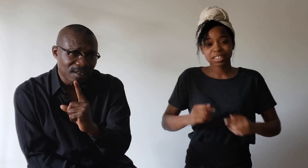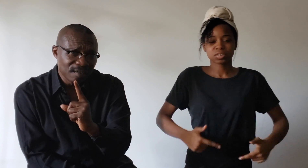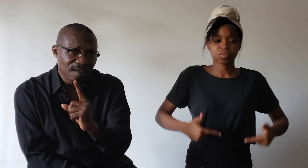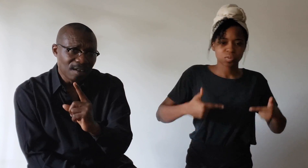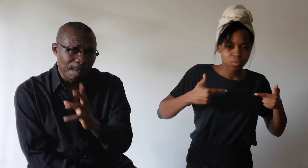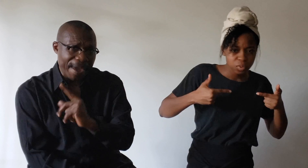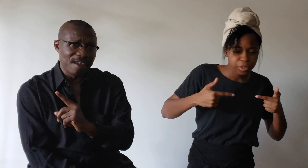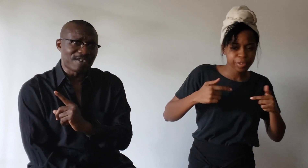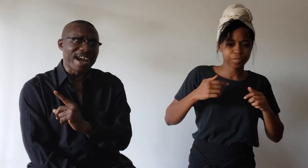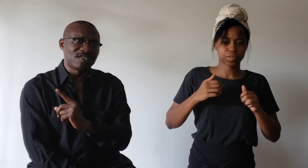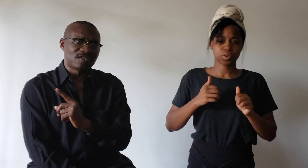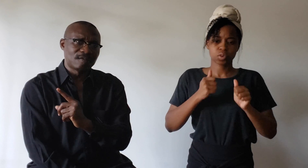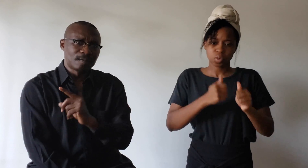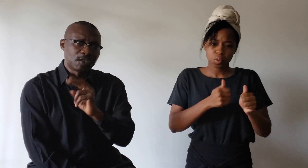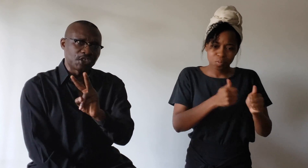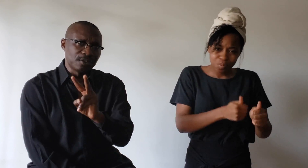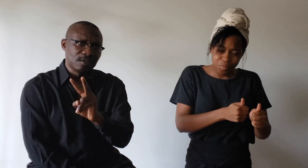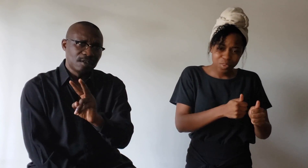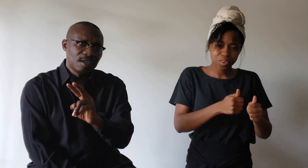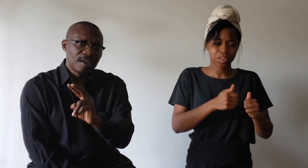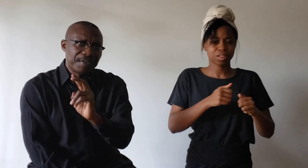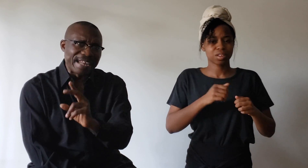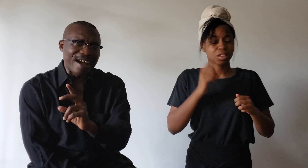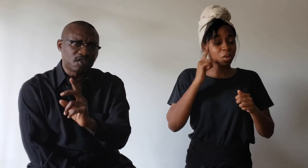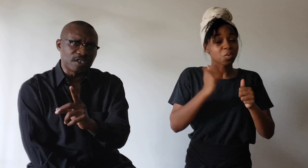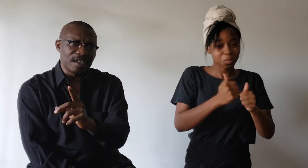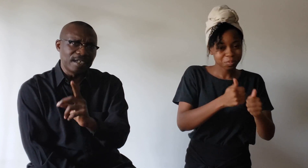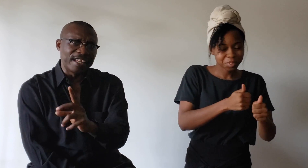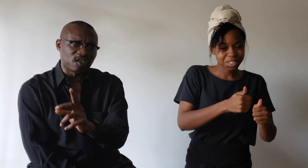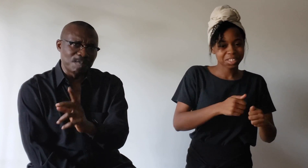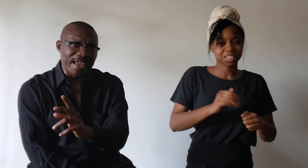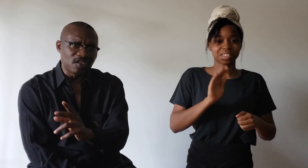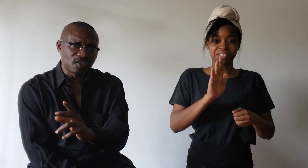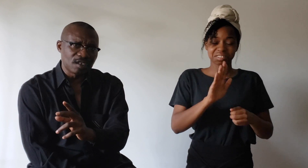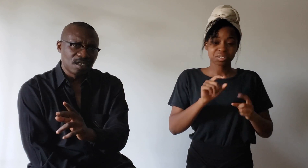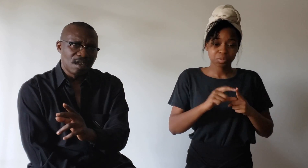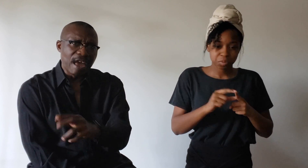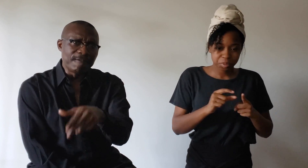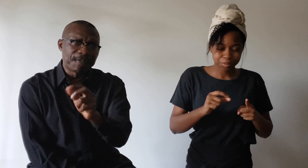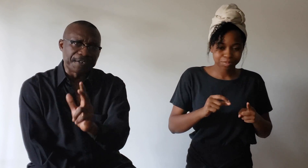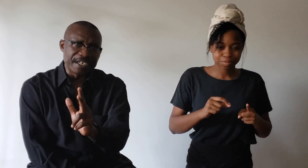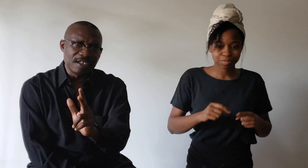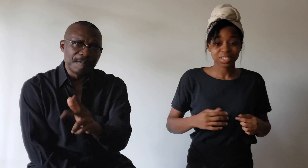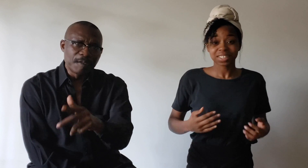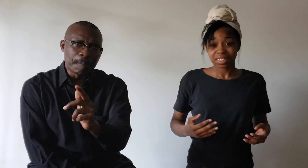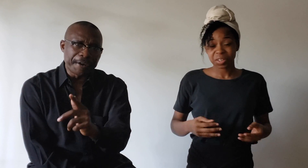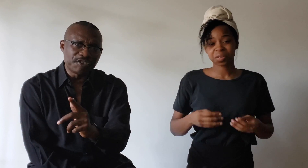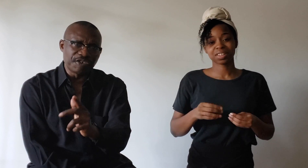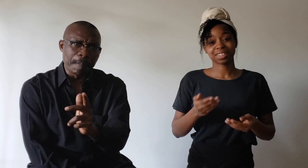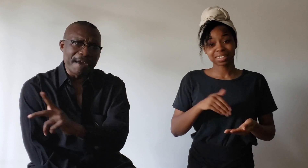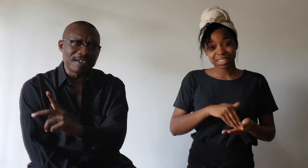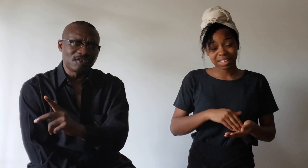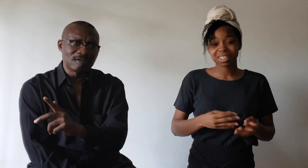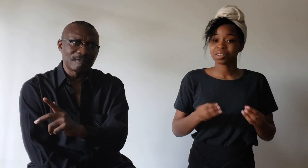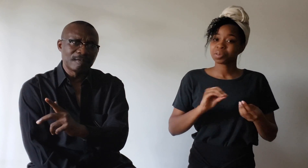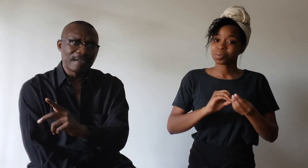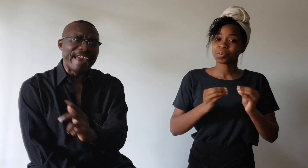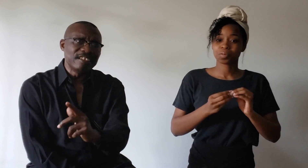obey Christ, two, renouncing in its midst, and three, preach repentance and